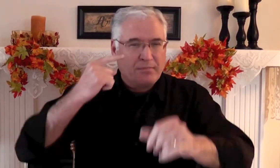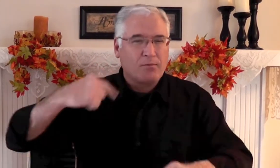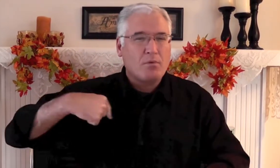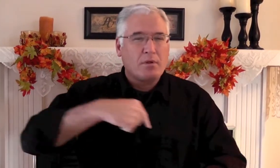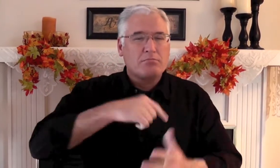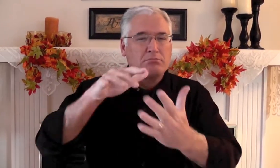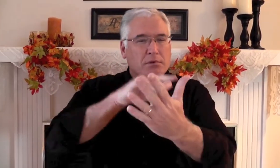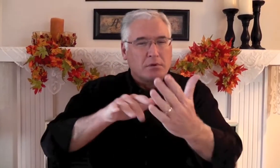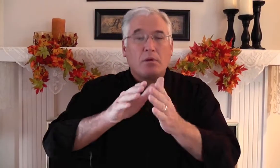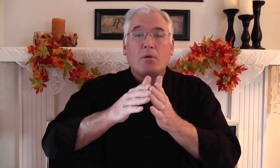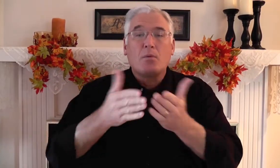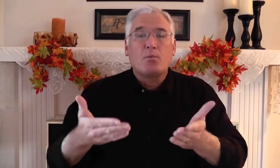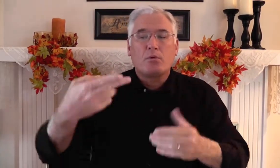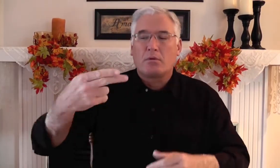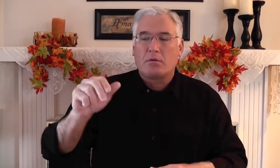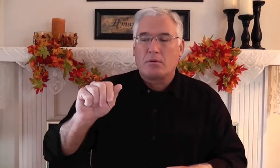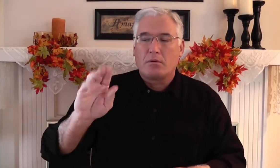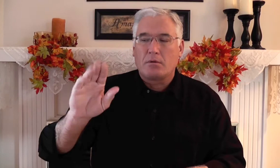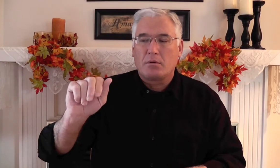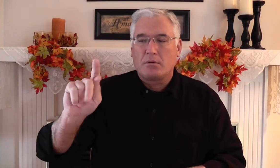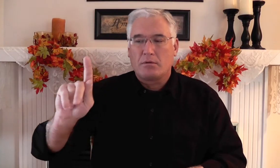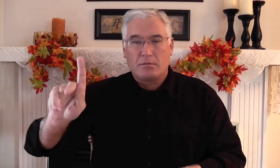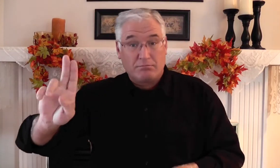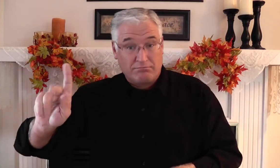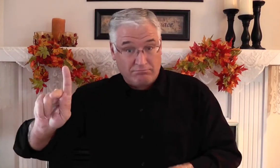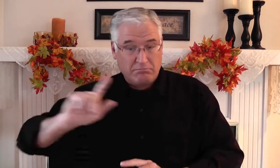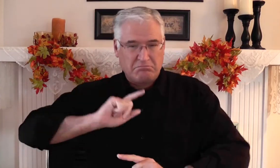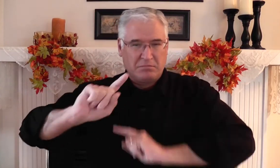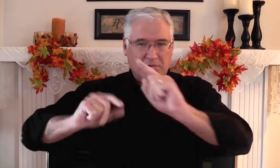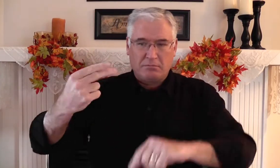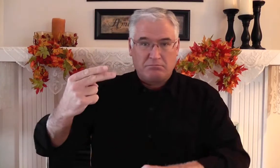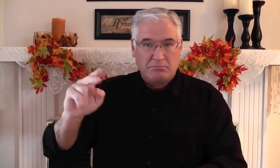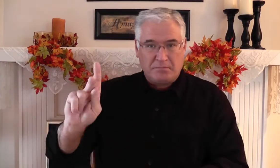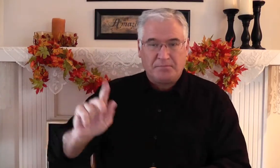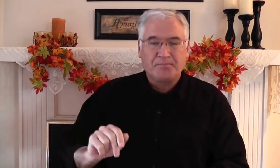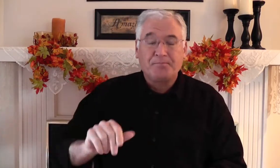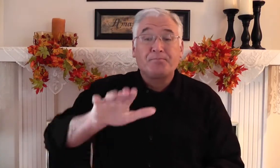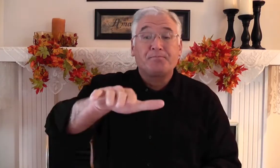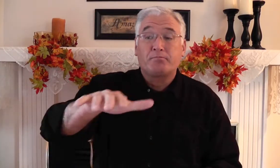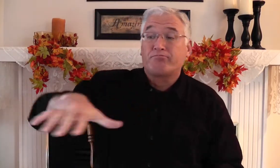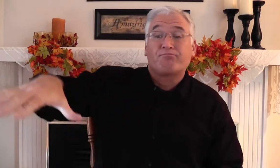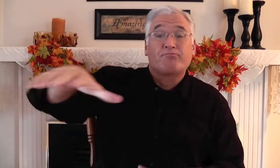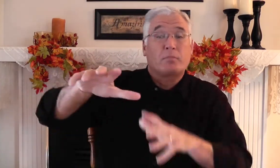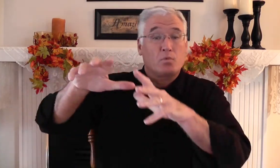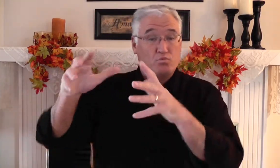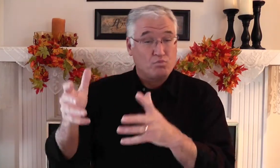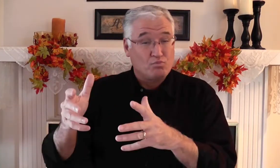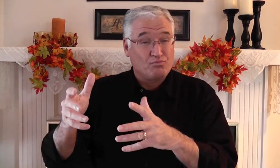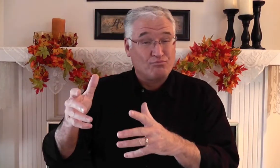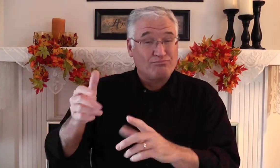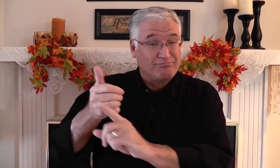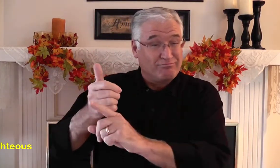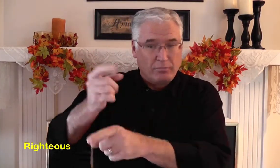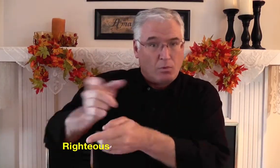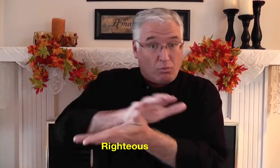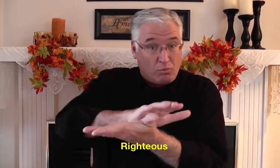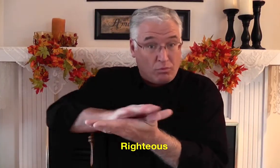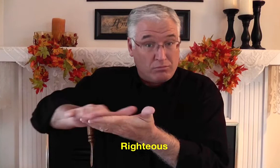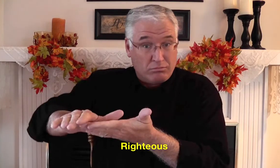This is the final devotion of our study of the book of Habakkuk. And the group, the